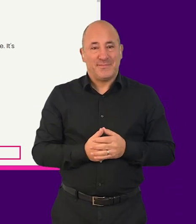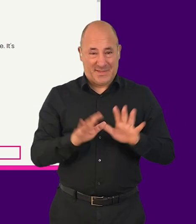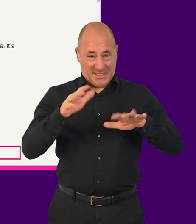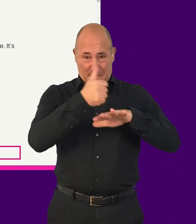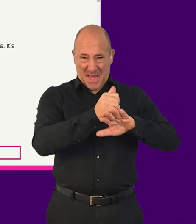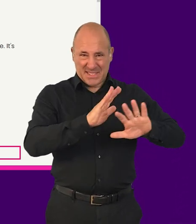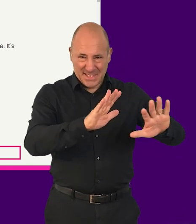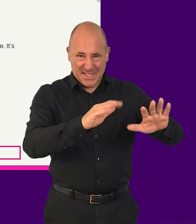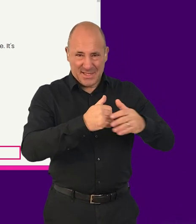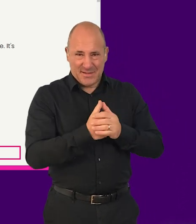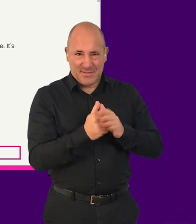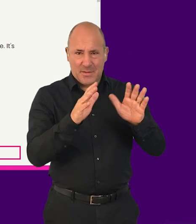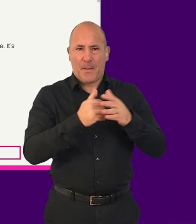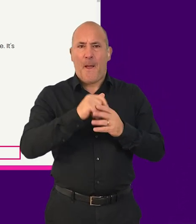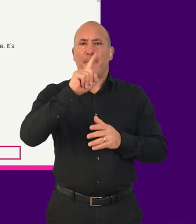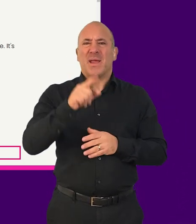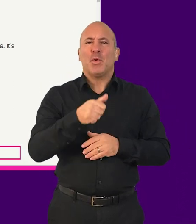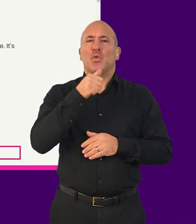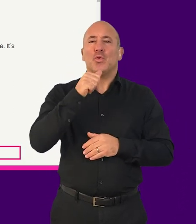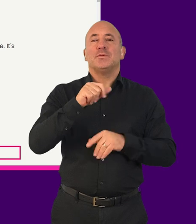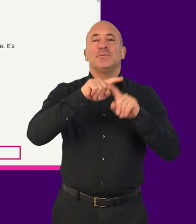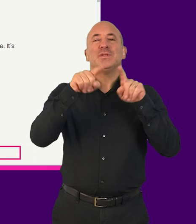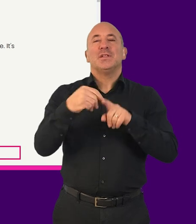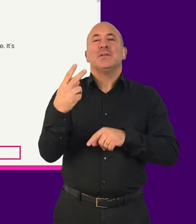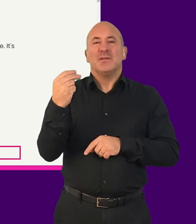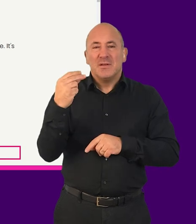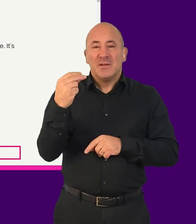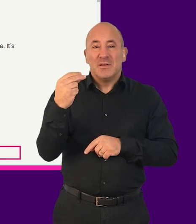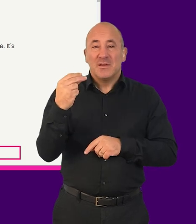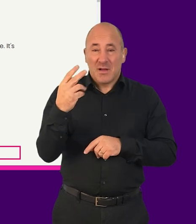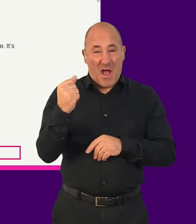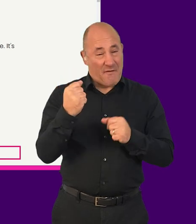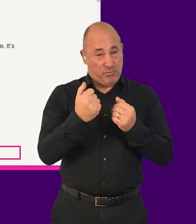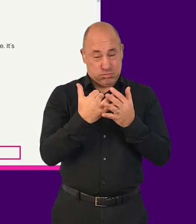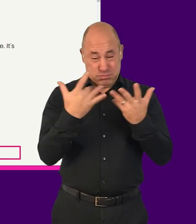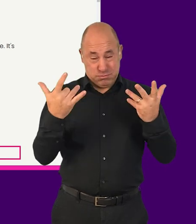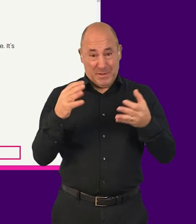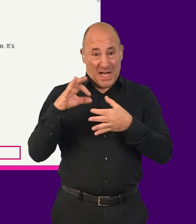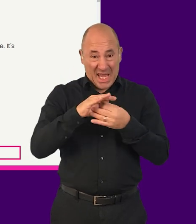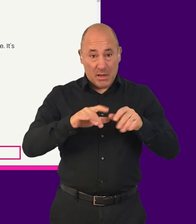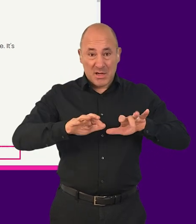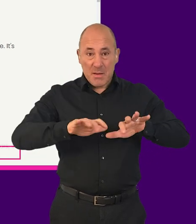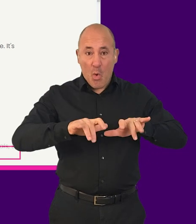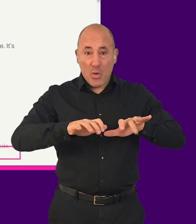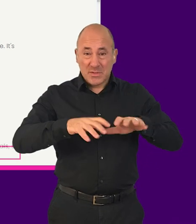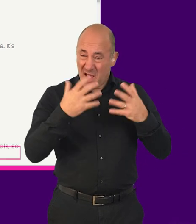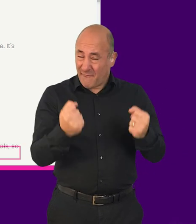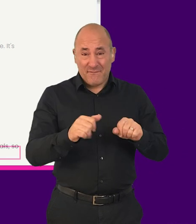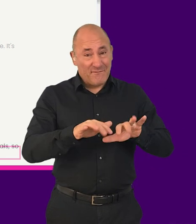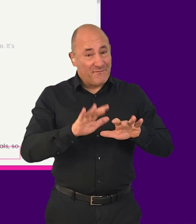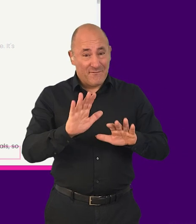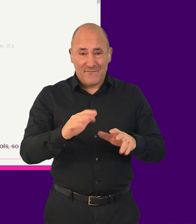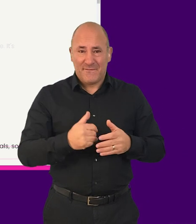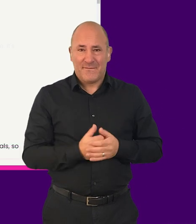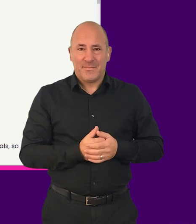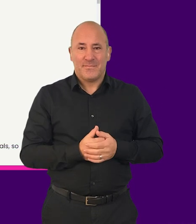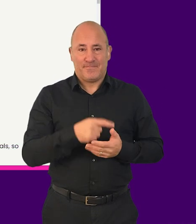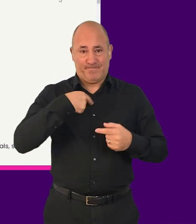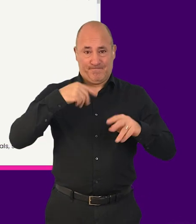basics, however, people who use a screen reader have many more keyboard commands at their disposal. Where sighted people